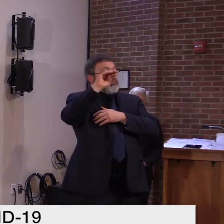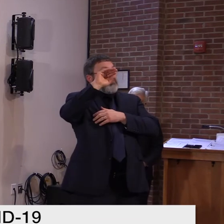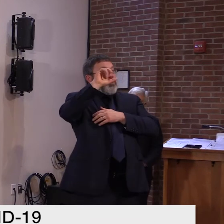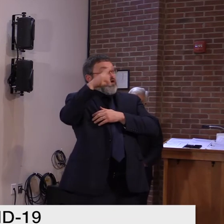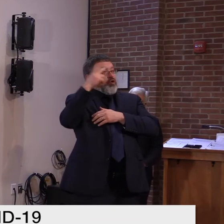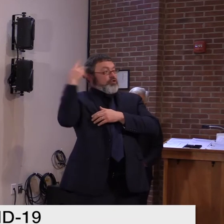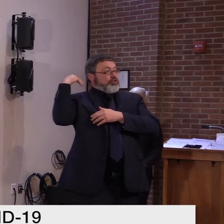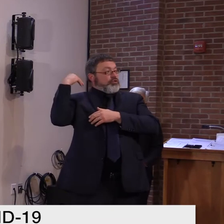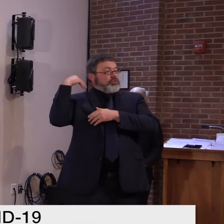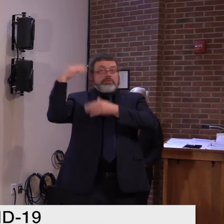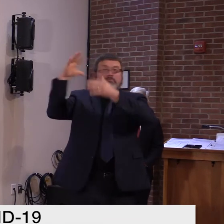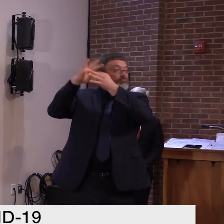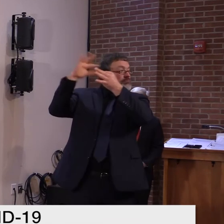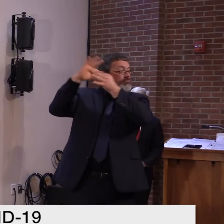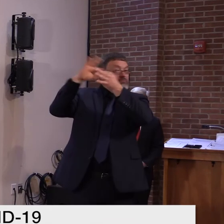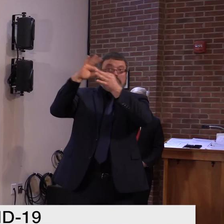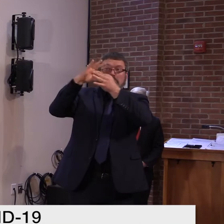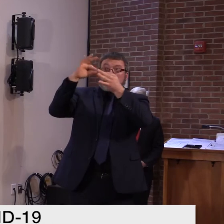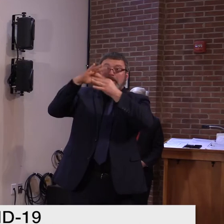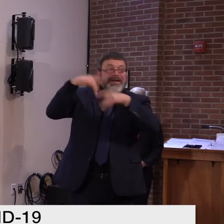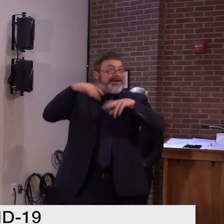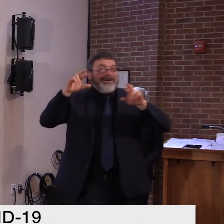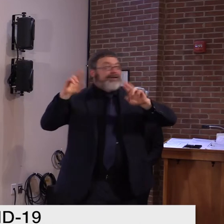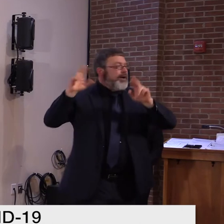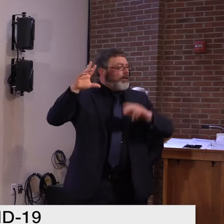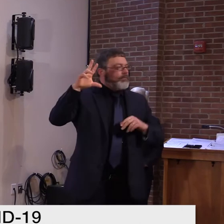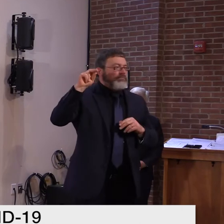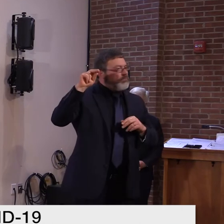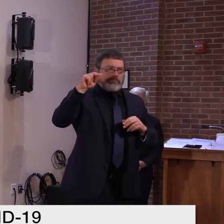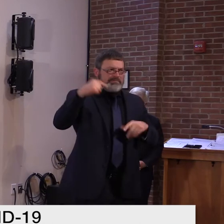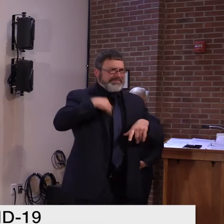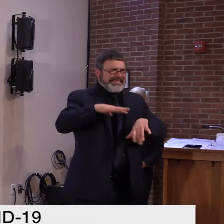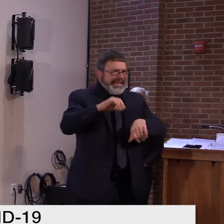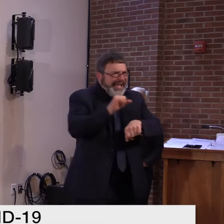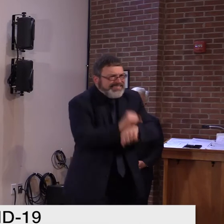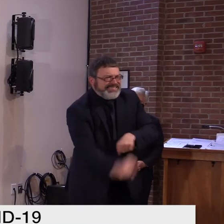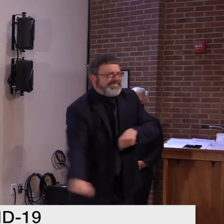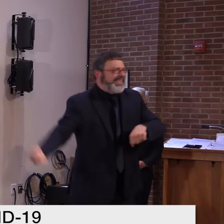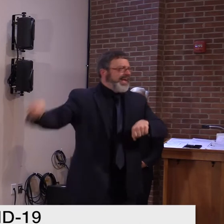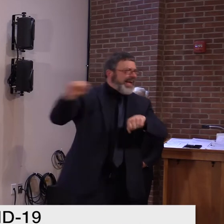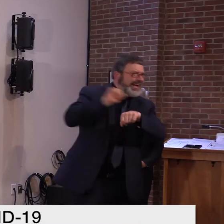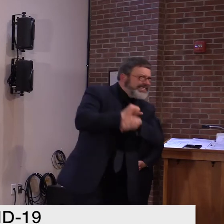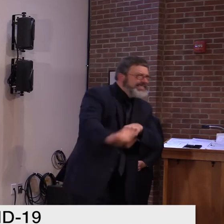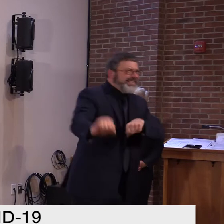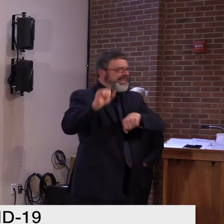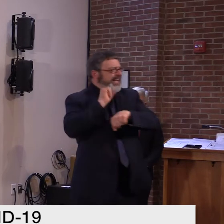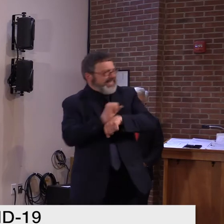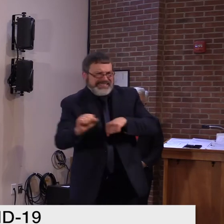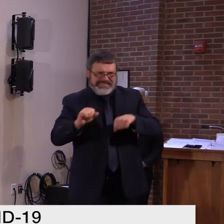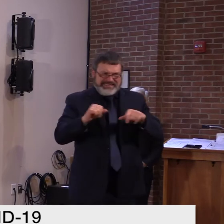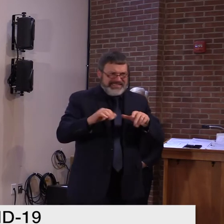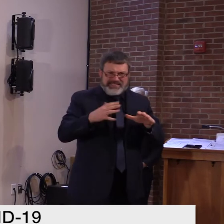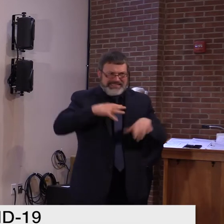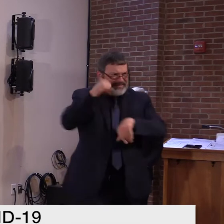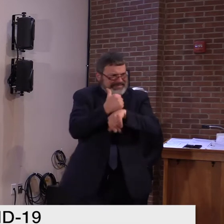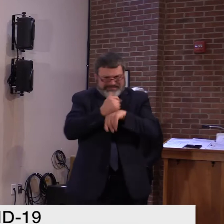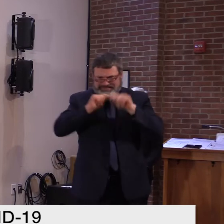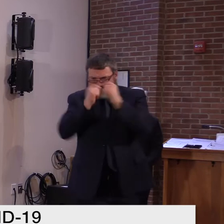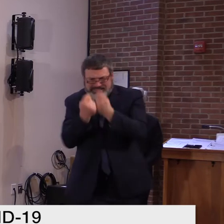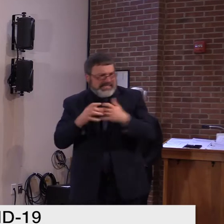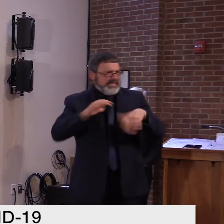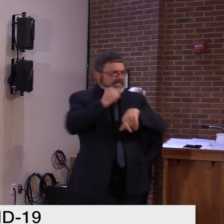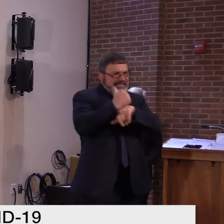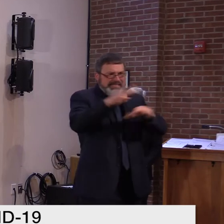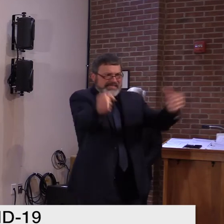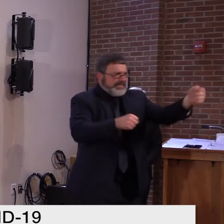and Dr. Levine and everyone else. And we did what we thought was right for Vermont. And we continued to do that throughout the last